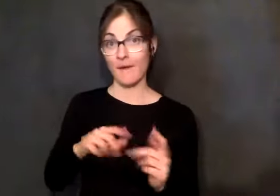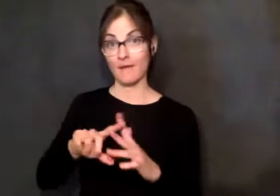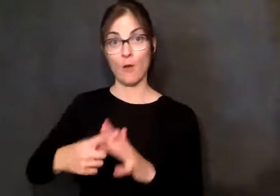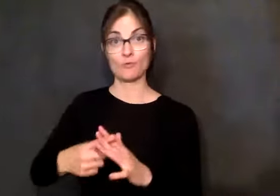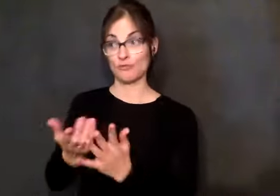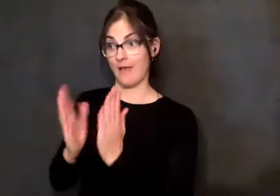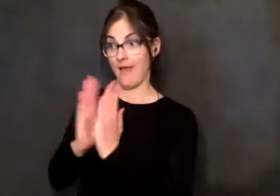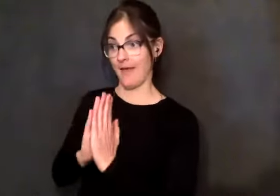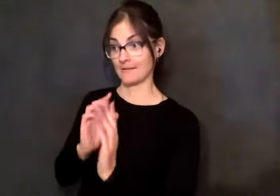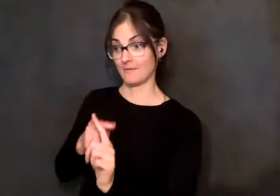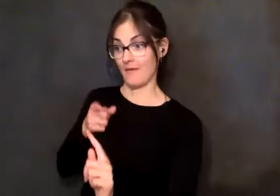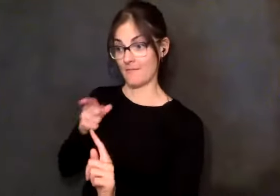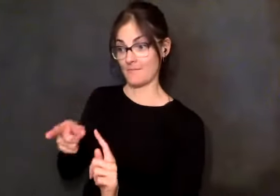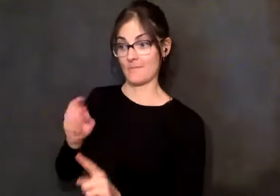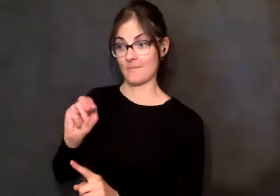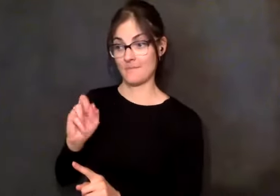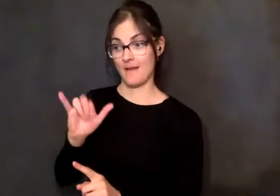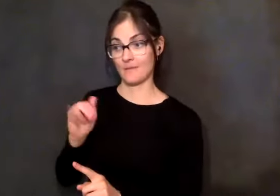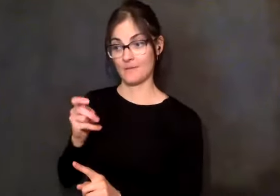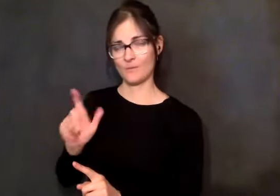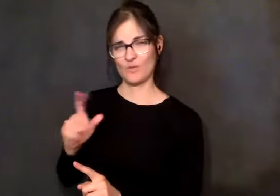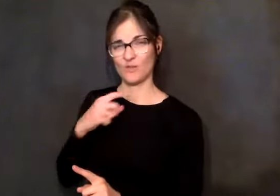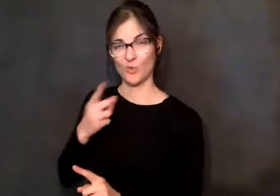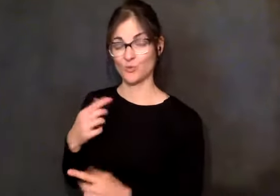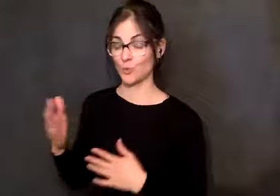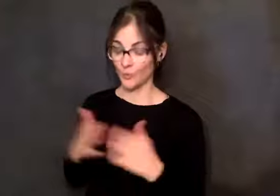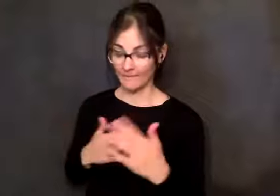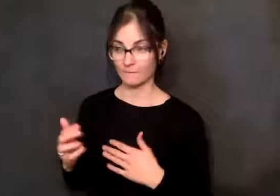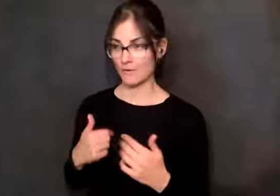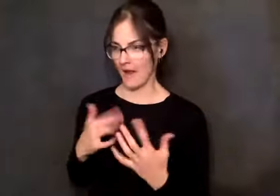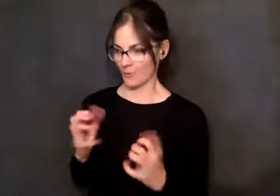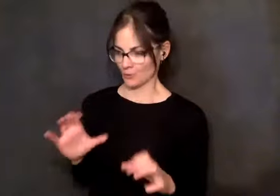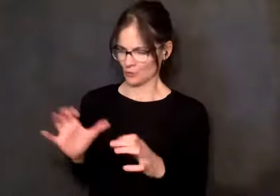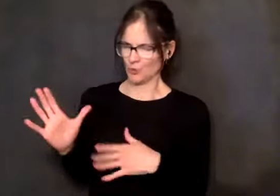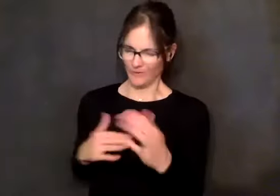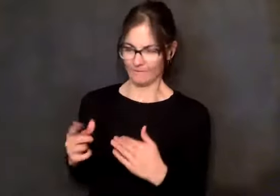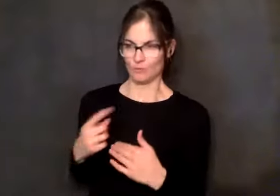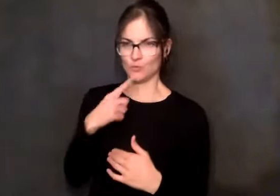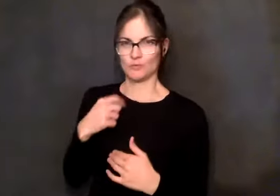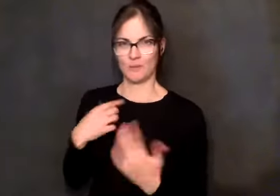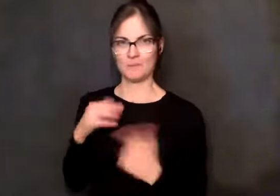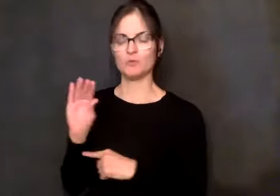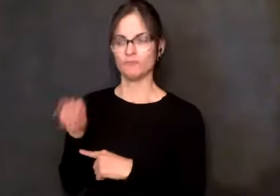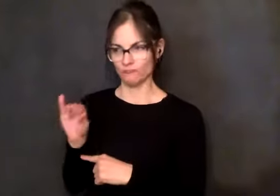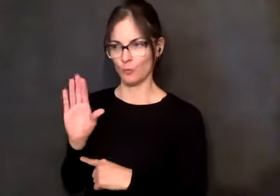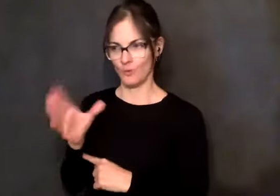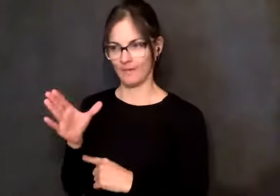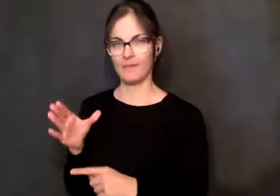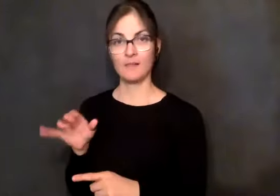been, like I said in my letter, I'm willing to go to any length. And I have, quite frankly. I've taken those assignments. I